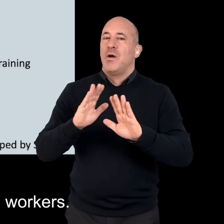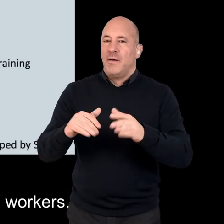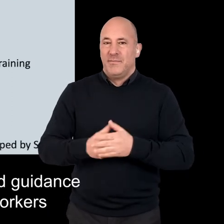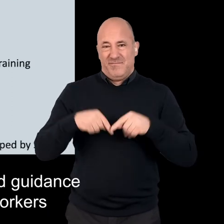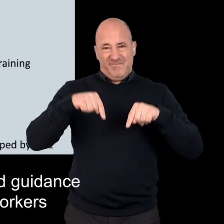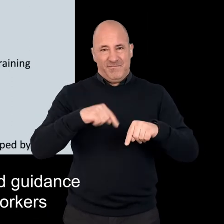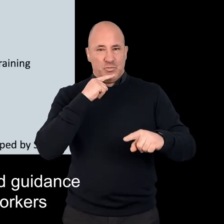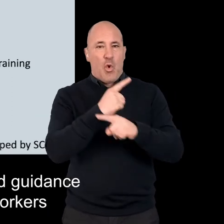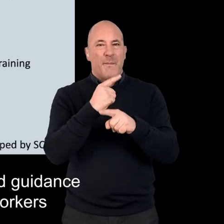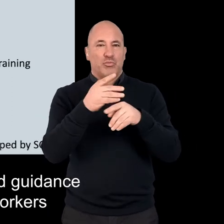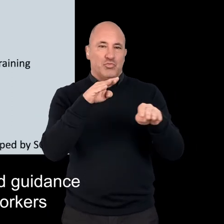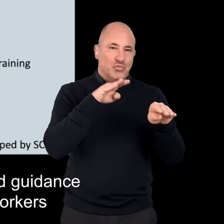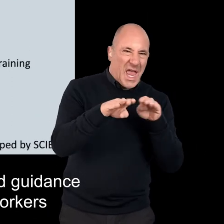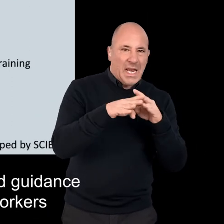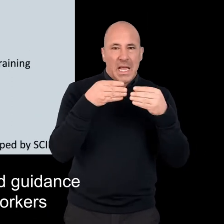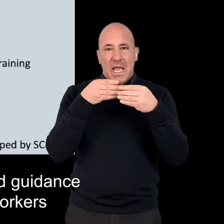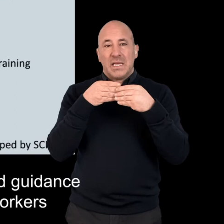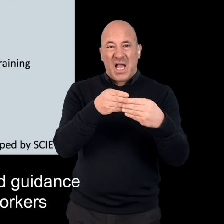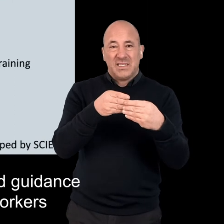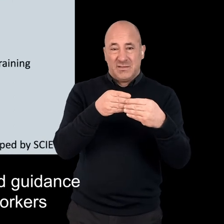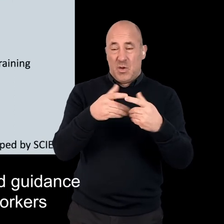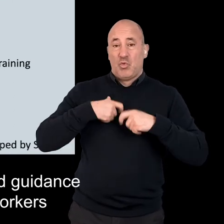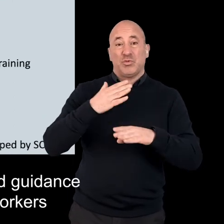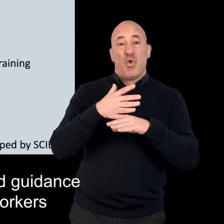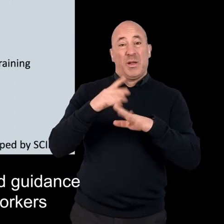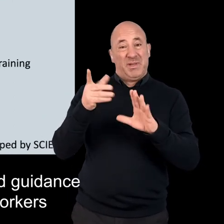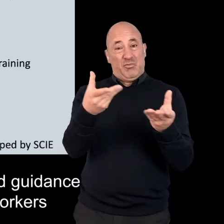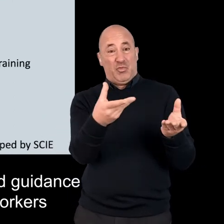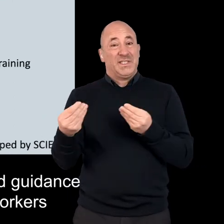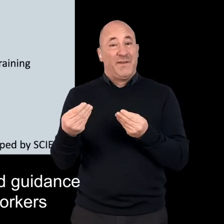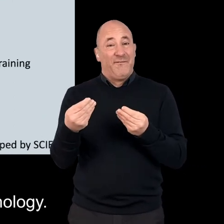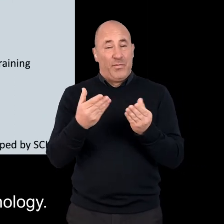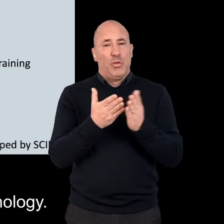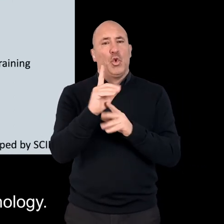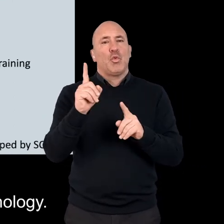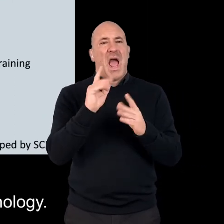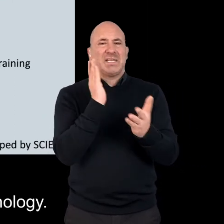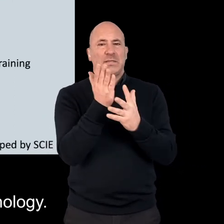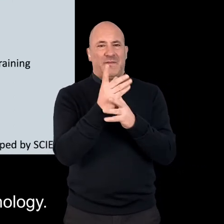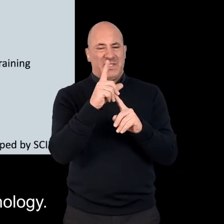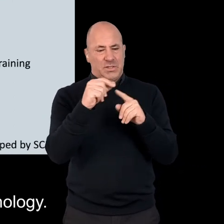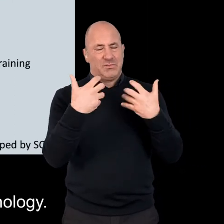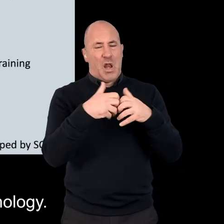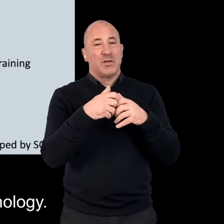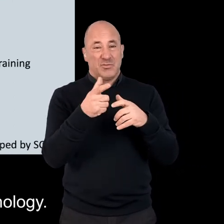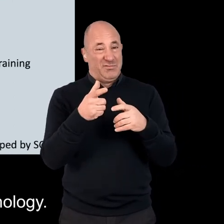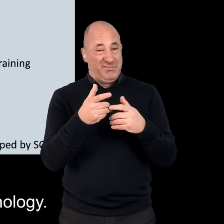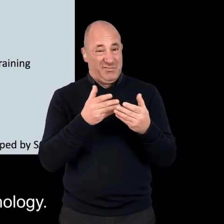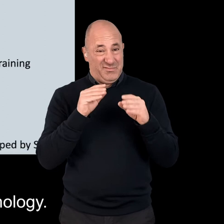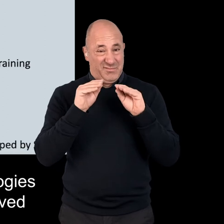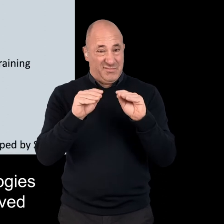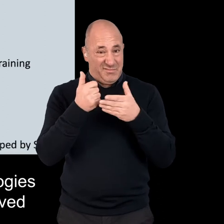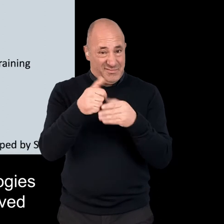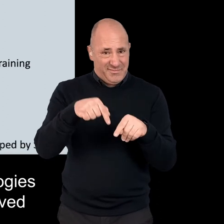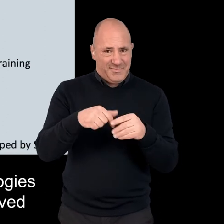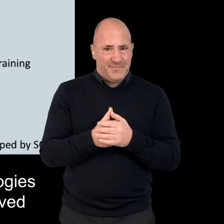workers. So this slide discusses the training and guidance that were received by the social workers on the accessibility of digital technology.